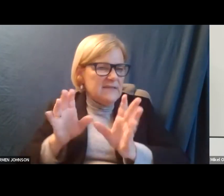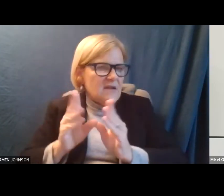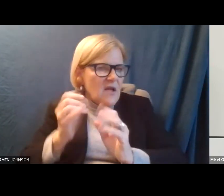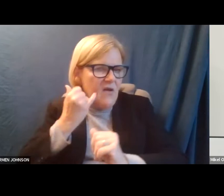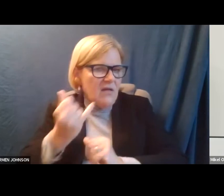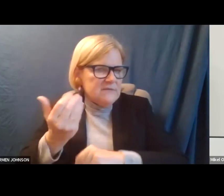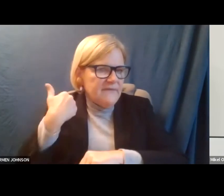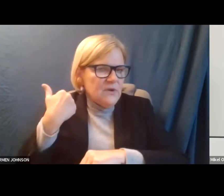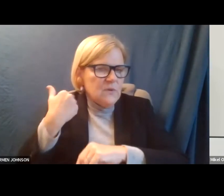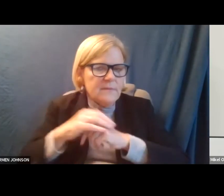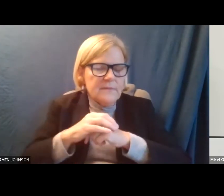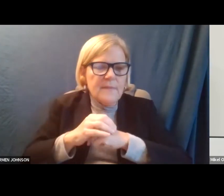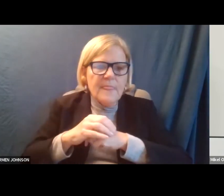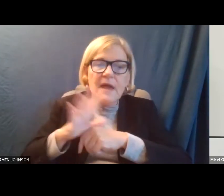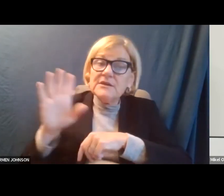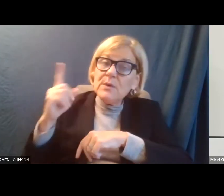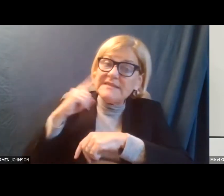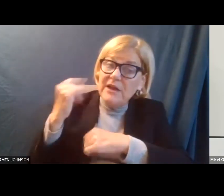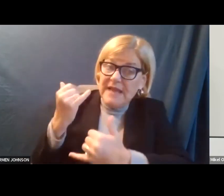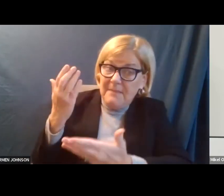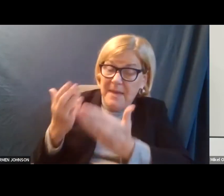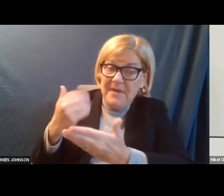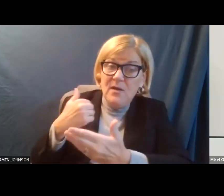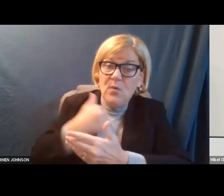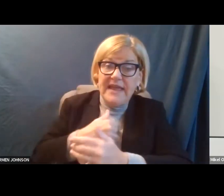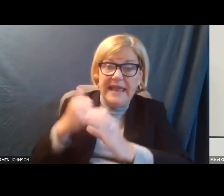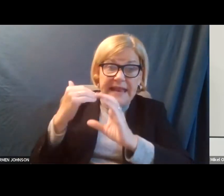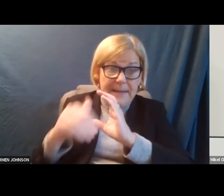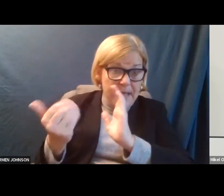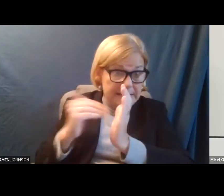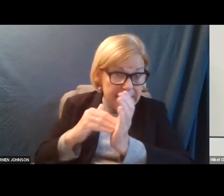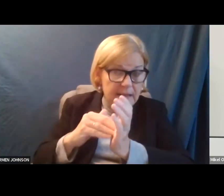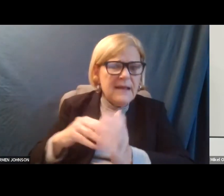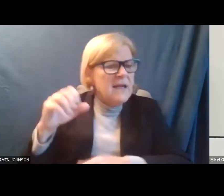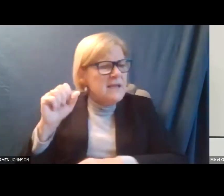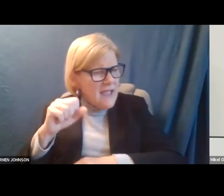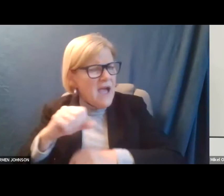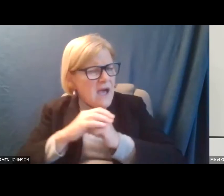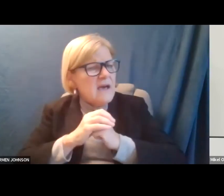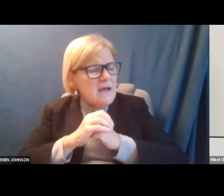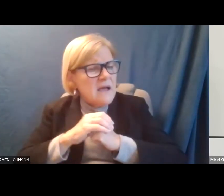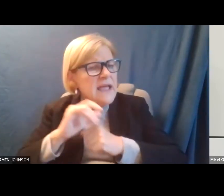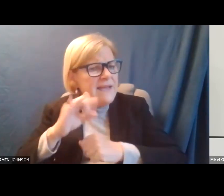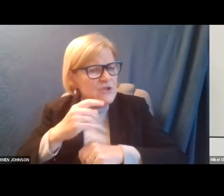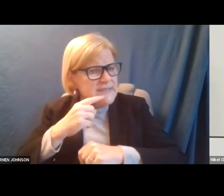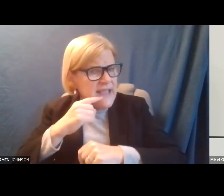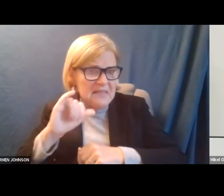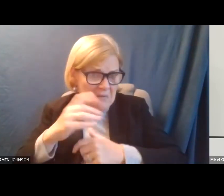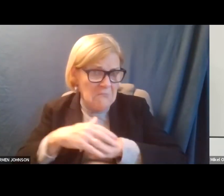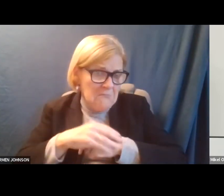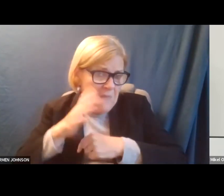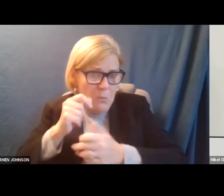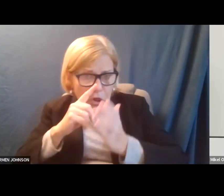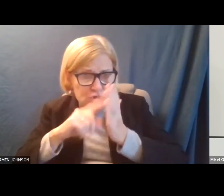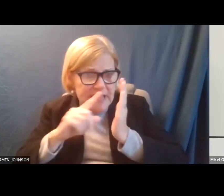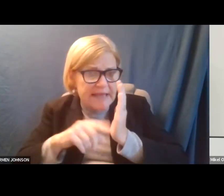Okay. So it sounds like maybe need to, if we can get it emailed again or? Yeah, yeah, no. If she said it's March 18th, we'll take a